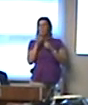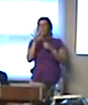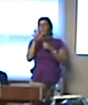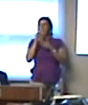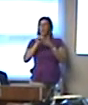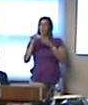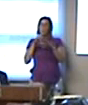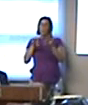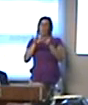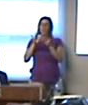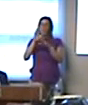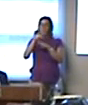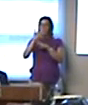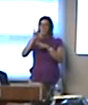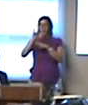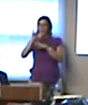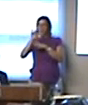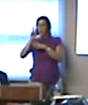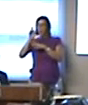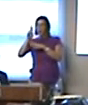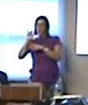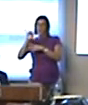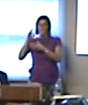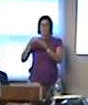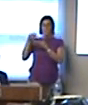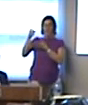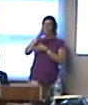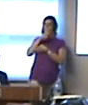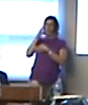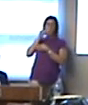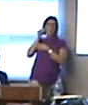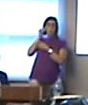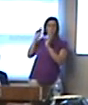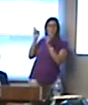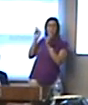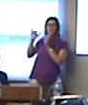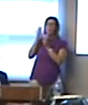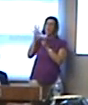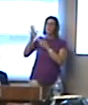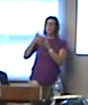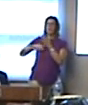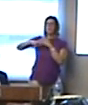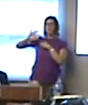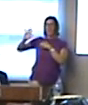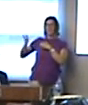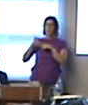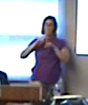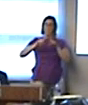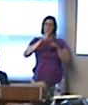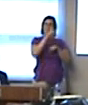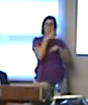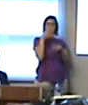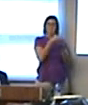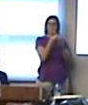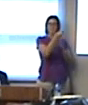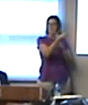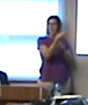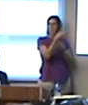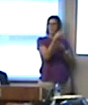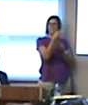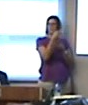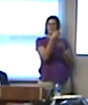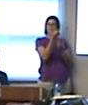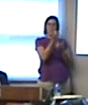$500 worth of bandwagon wire, if you bought that at retail, a farm at home, it'd cost you $5, but if farmers purchase the farm implant or